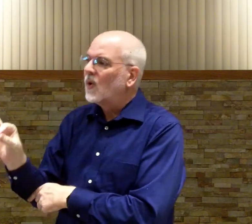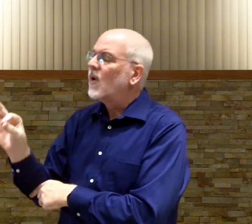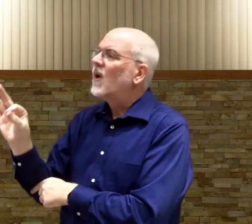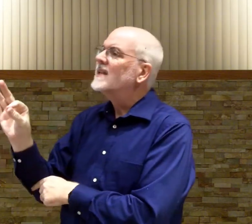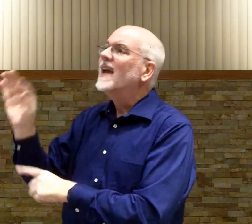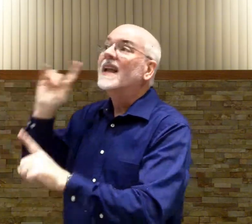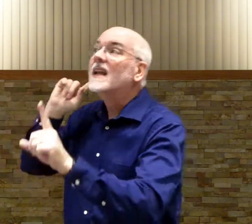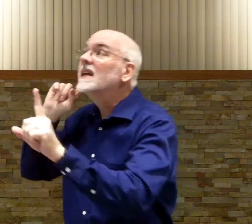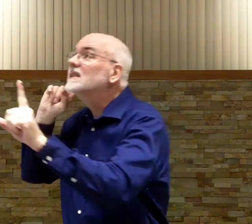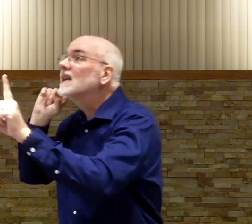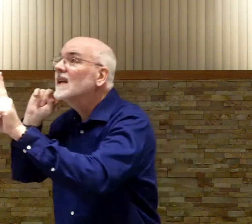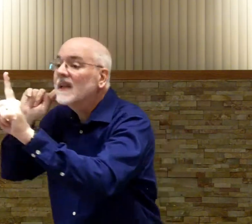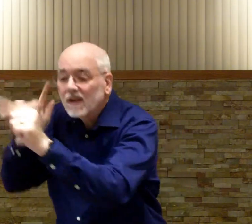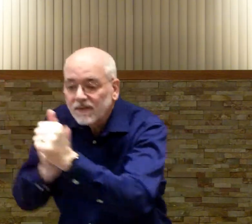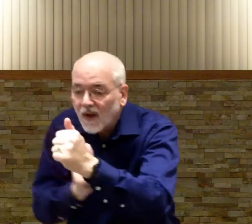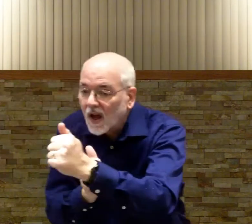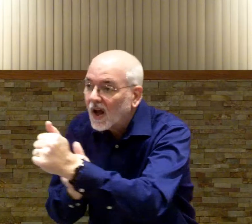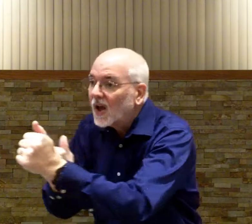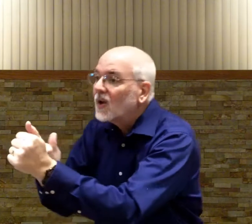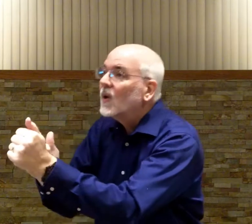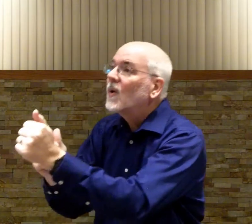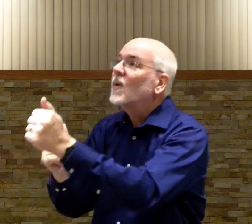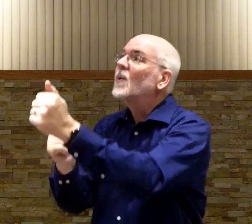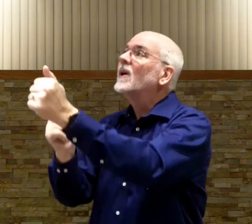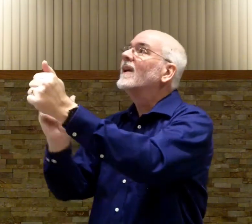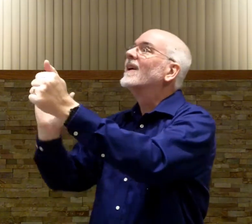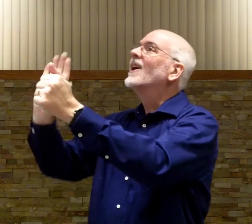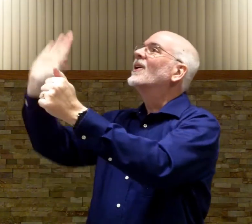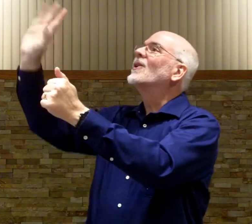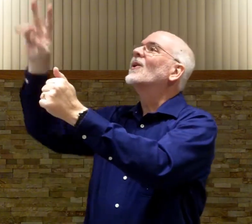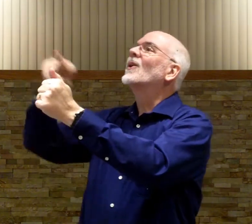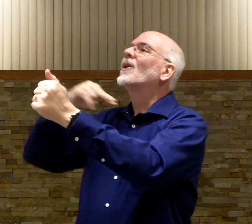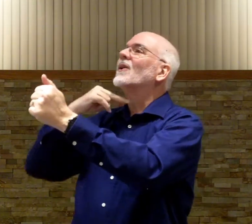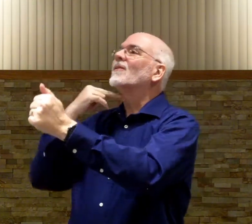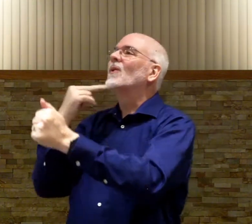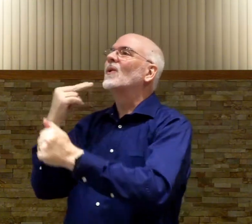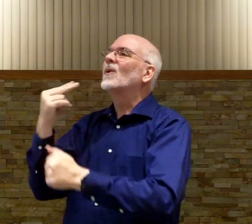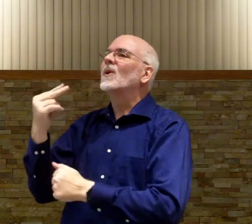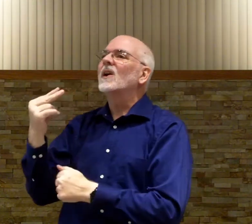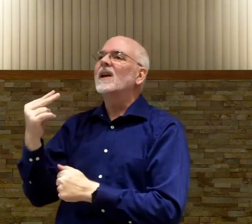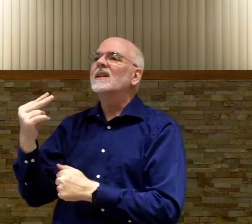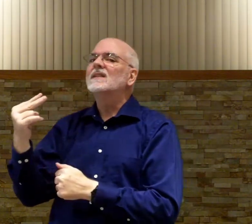listening following your voice